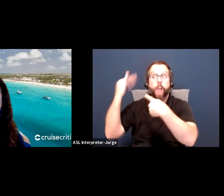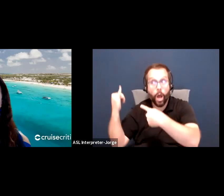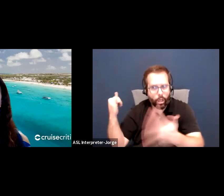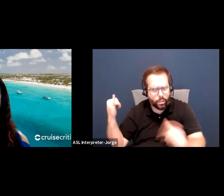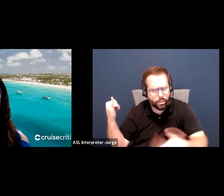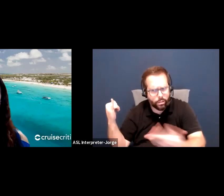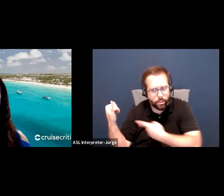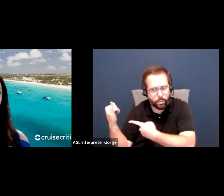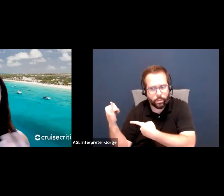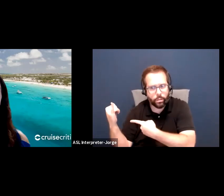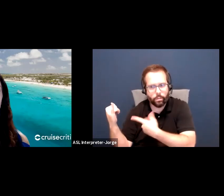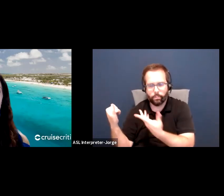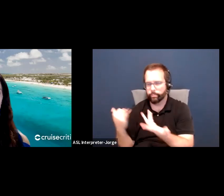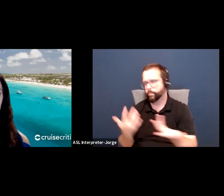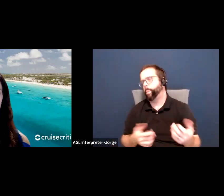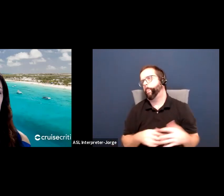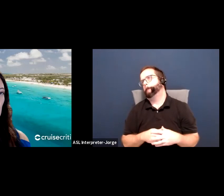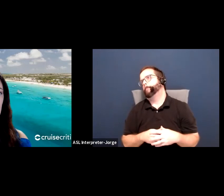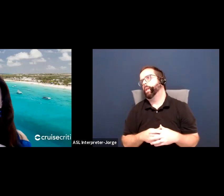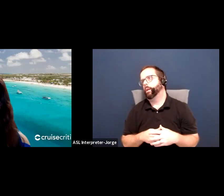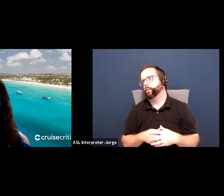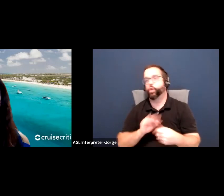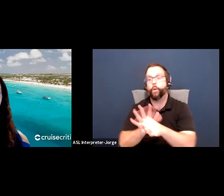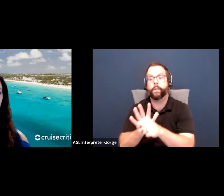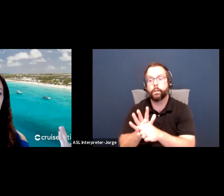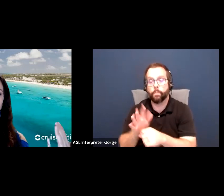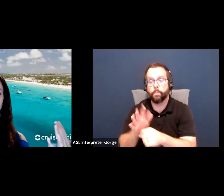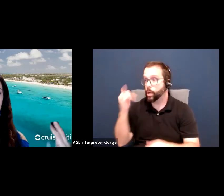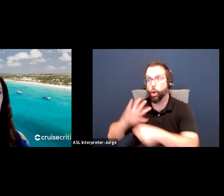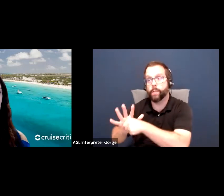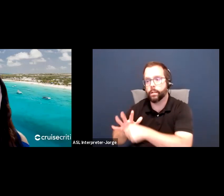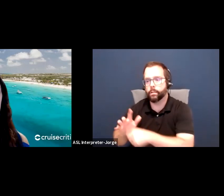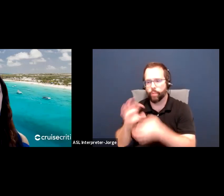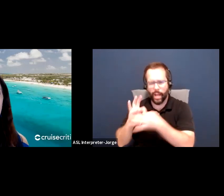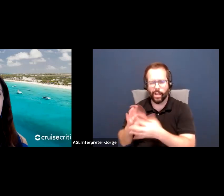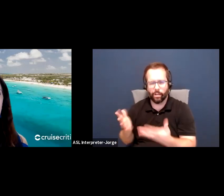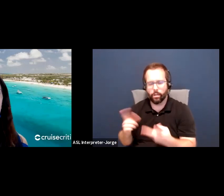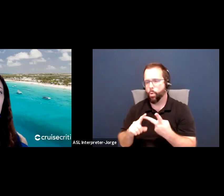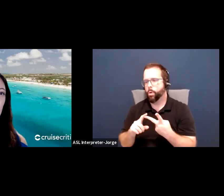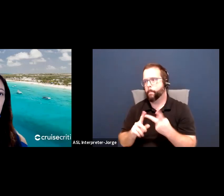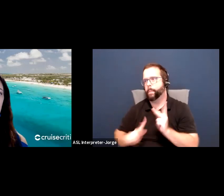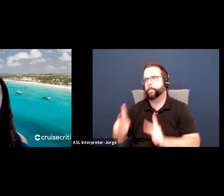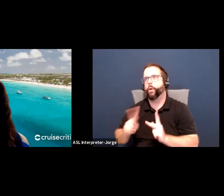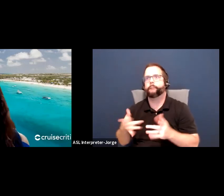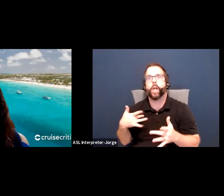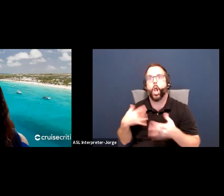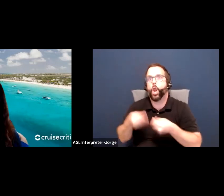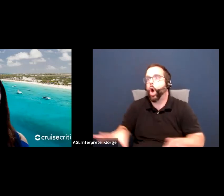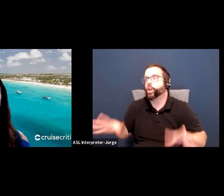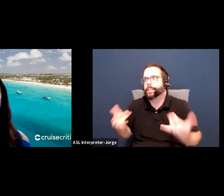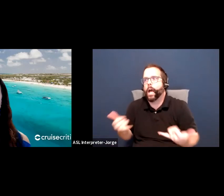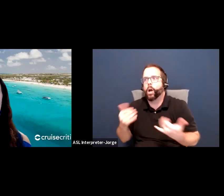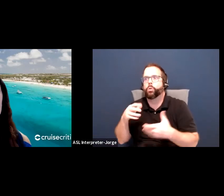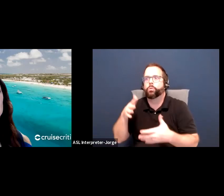people are, you know, it might be COVID related. People are feeling lost in the community now because they can't be in person.